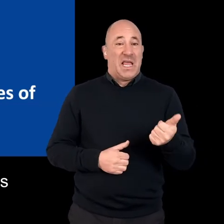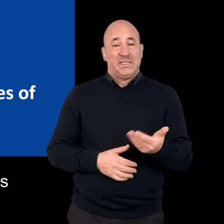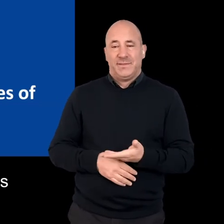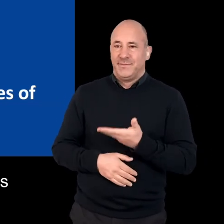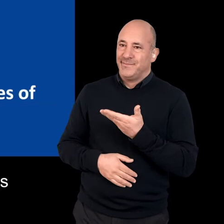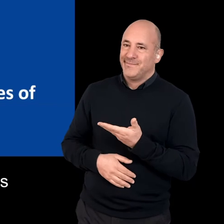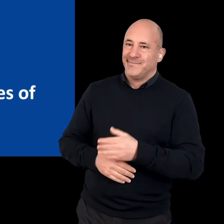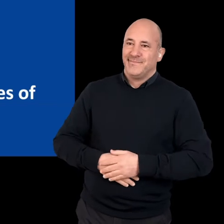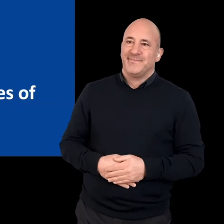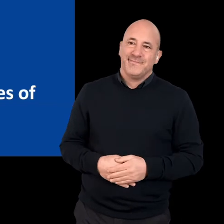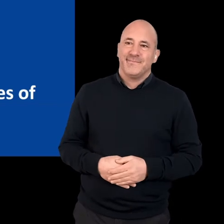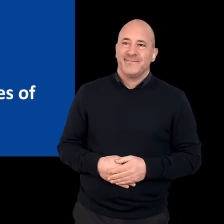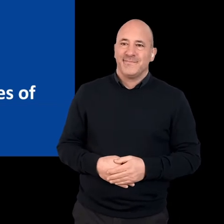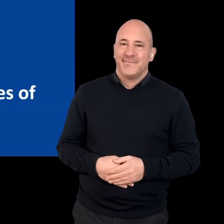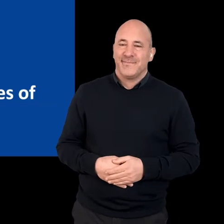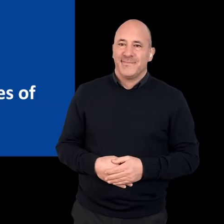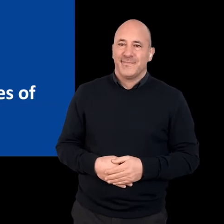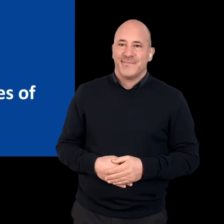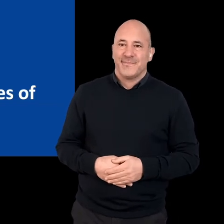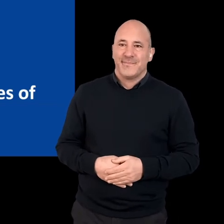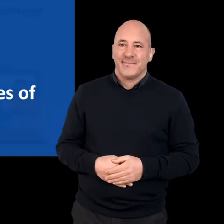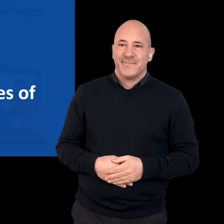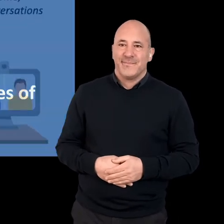methods. Next slide, please.